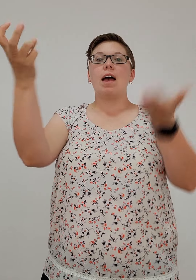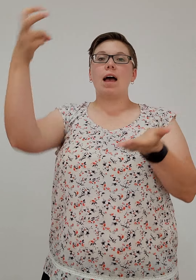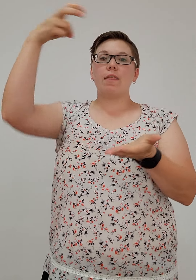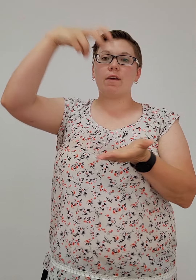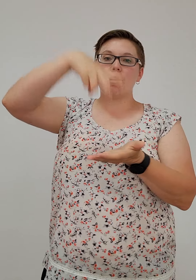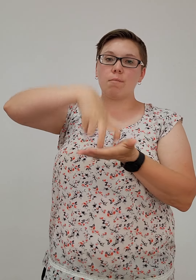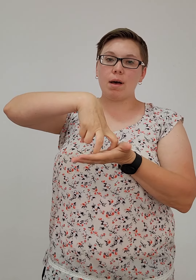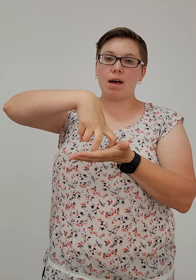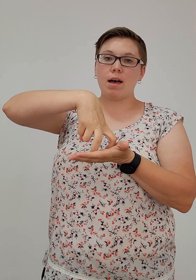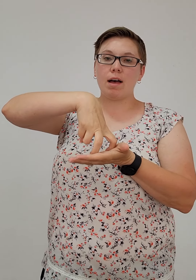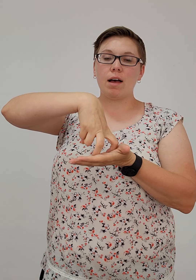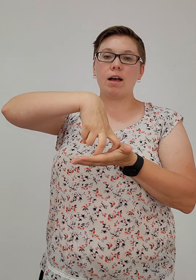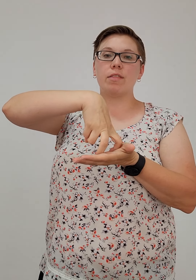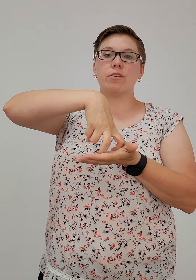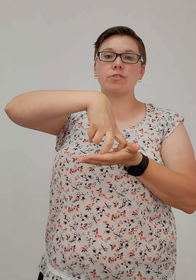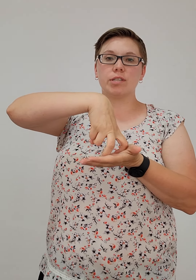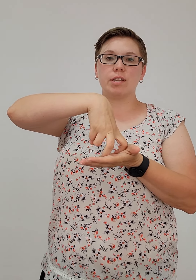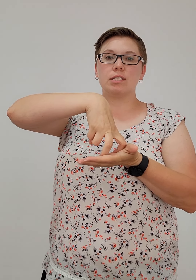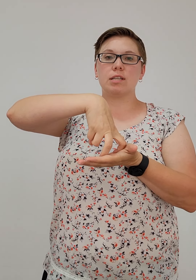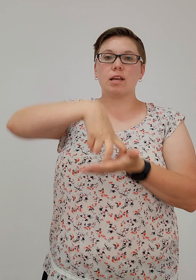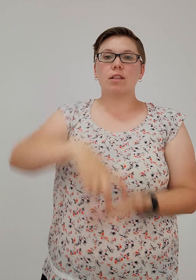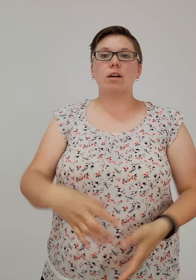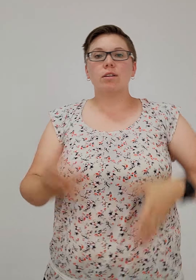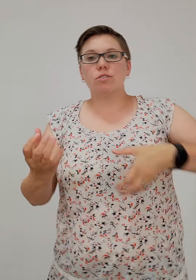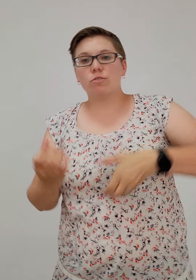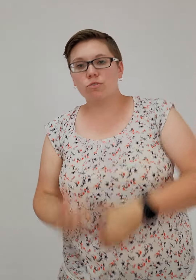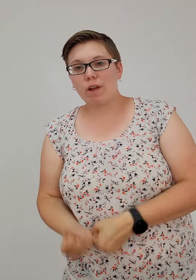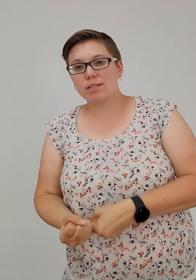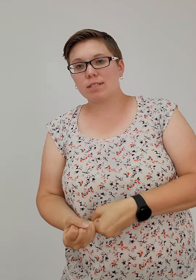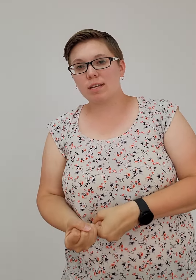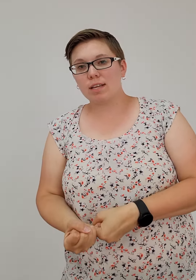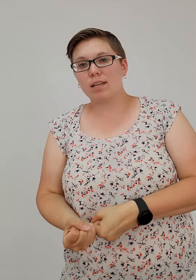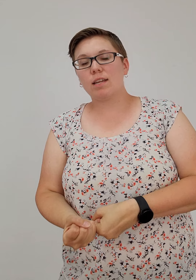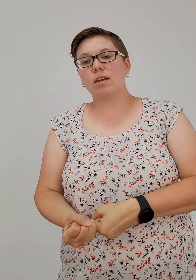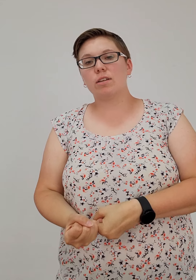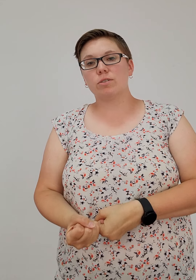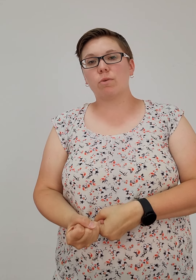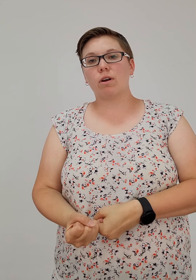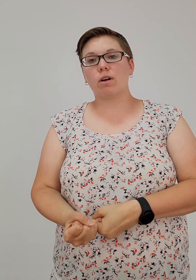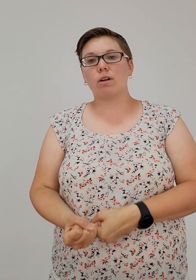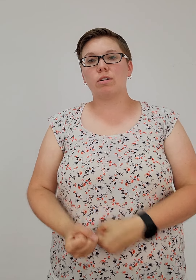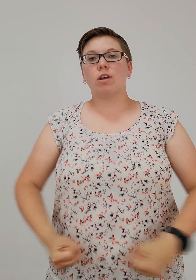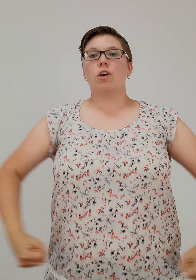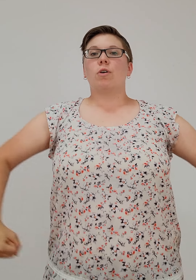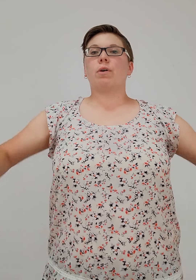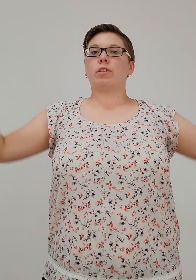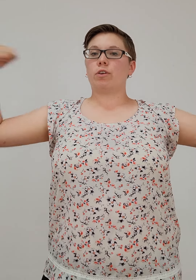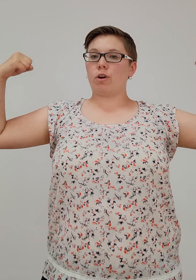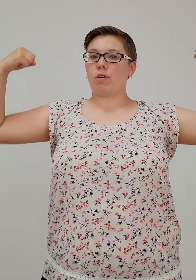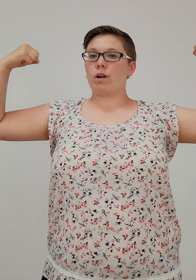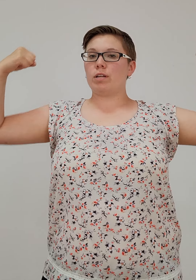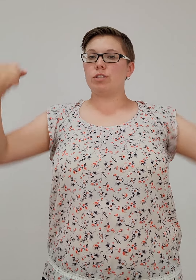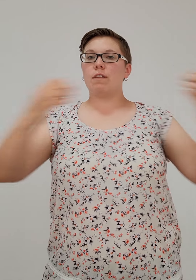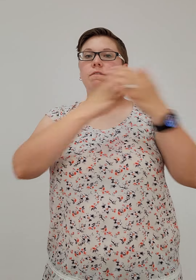and will promise to save our children's love with courage and